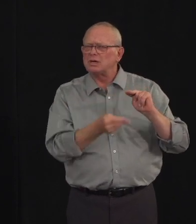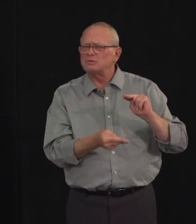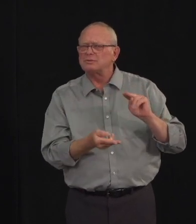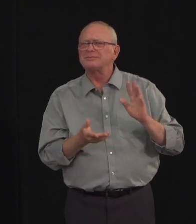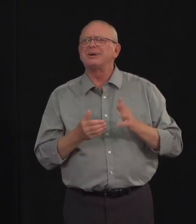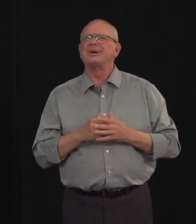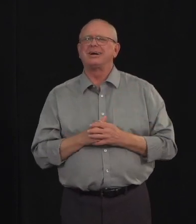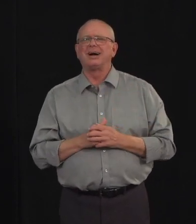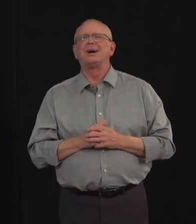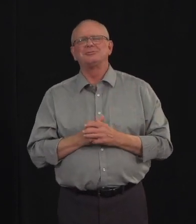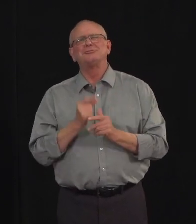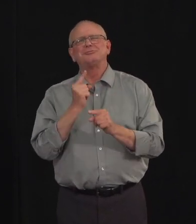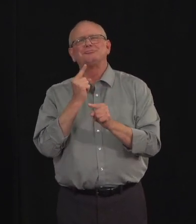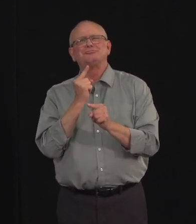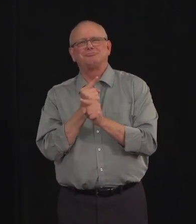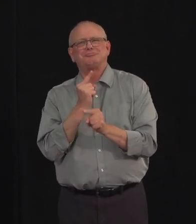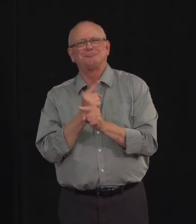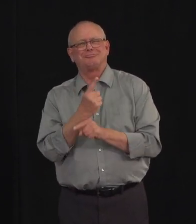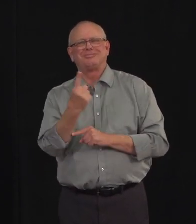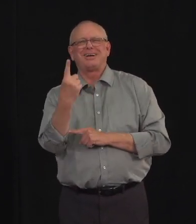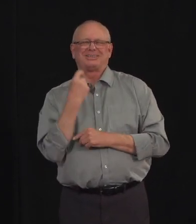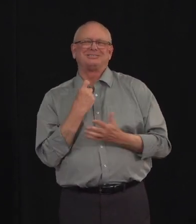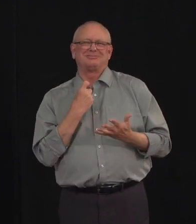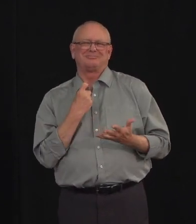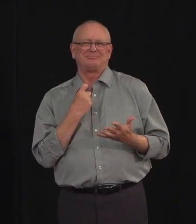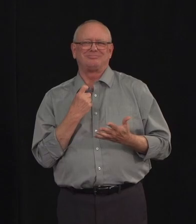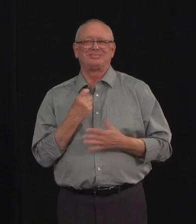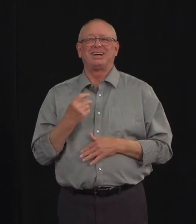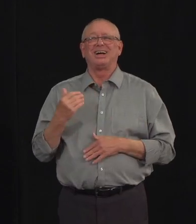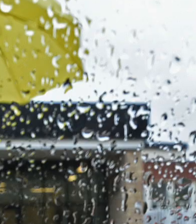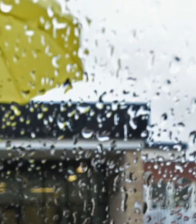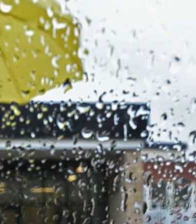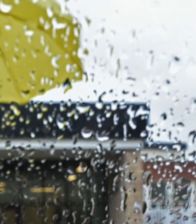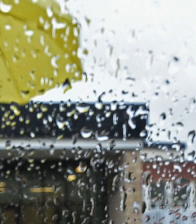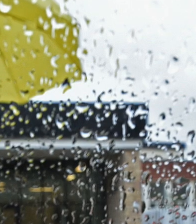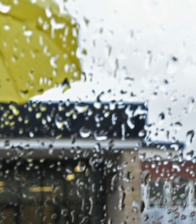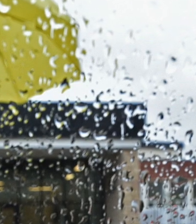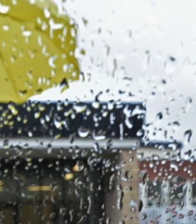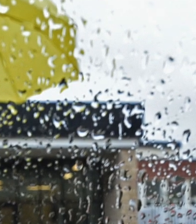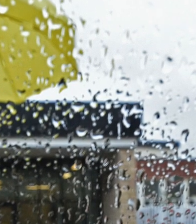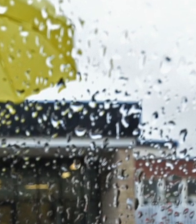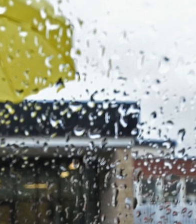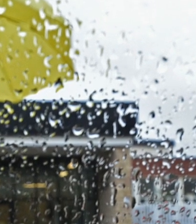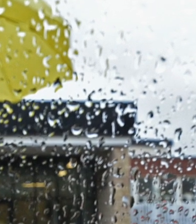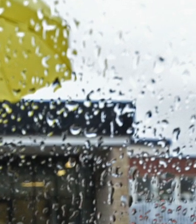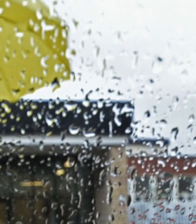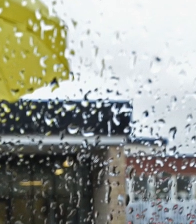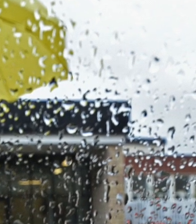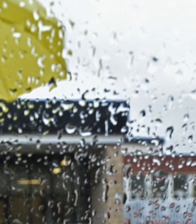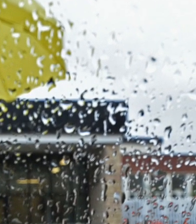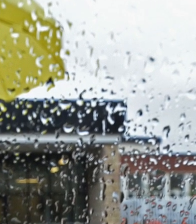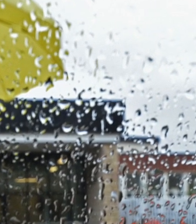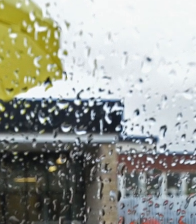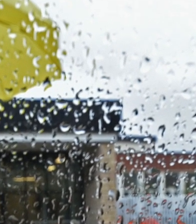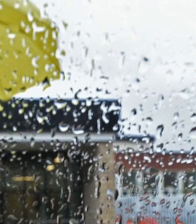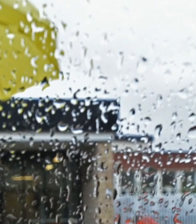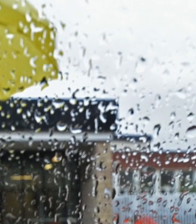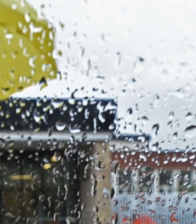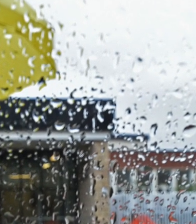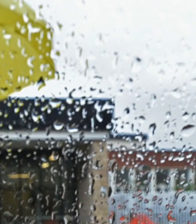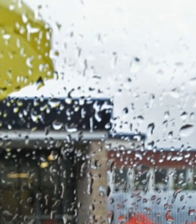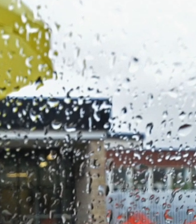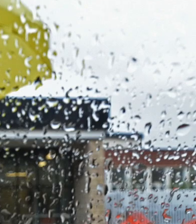Friday, June 5, we had 339 active cases in the province. Today we have 512